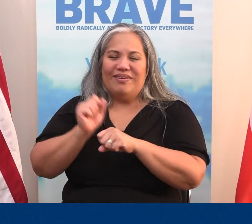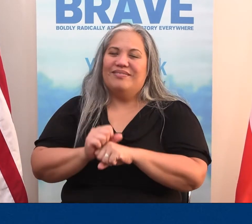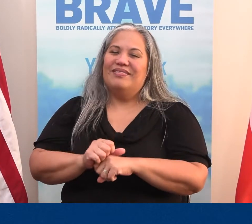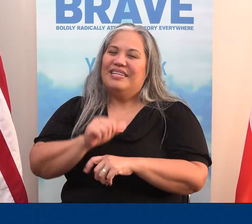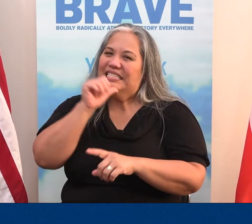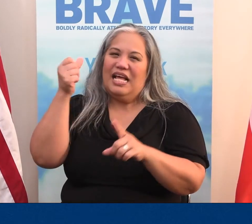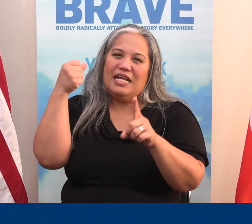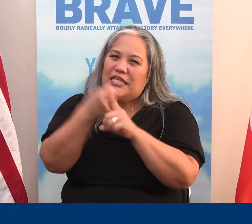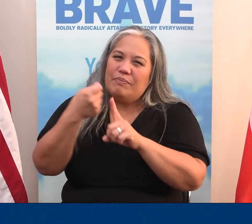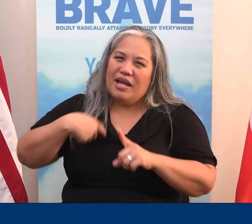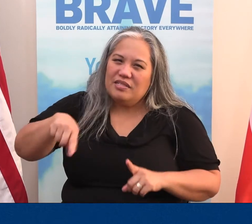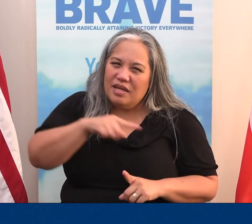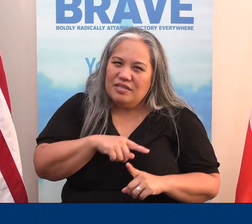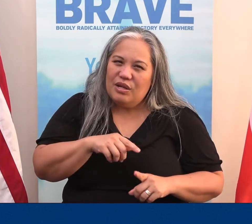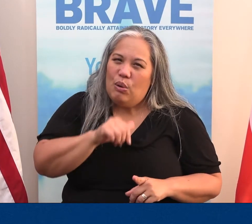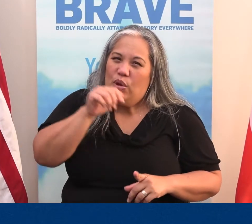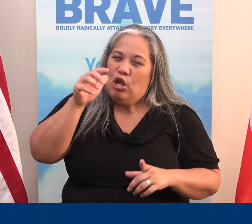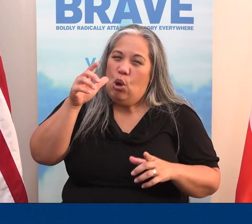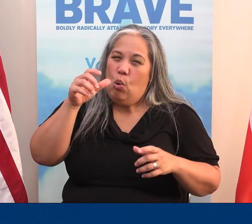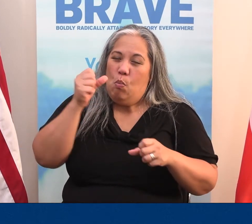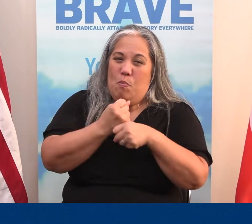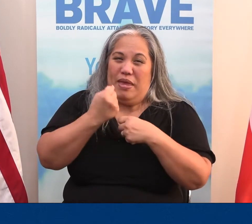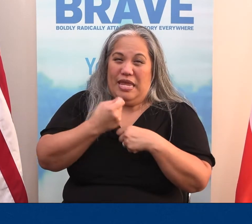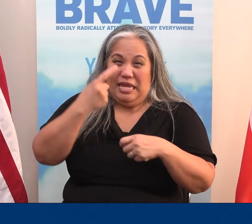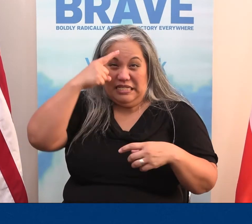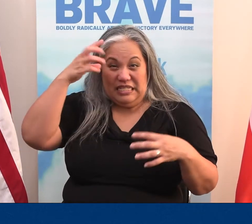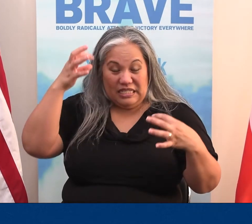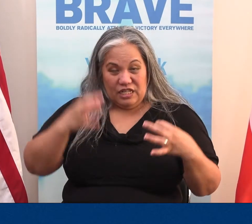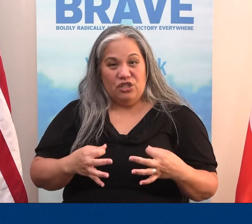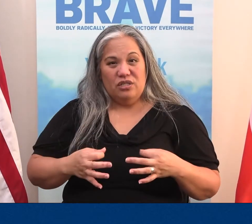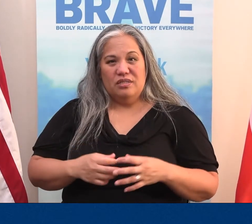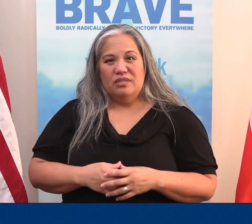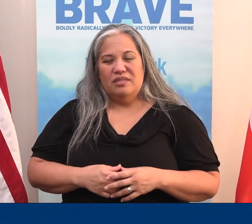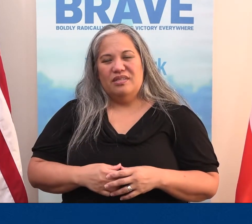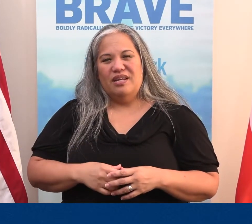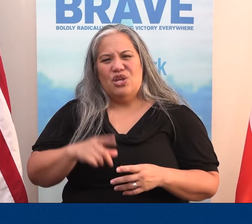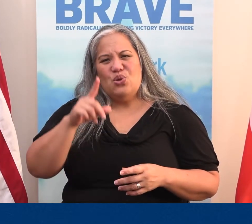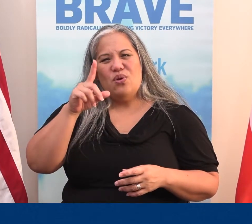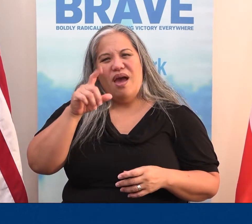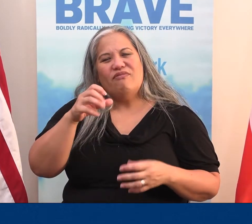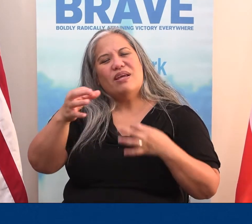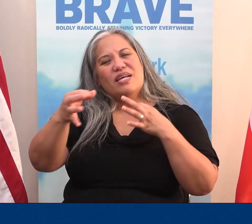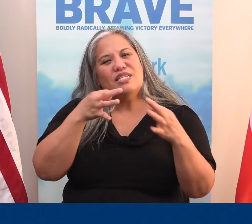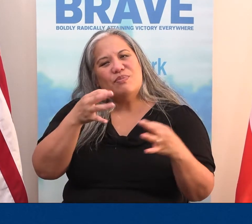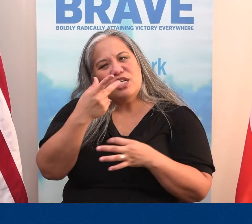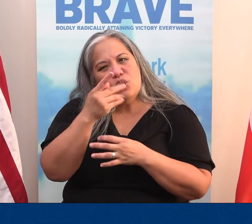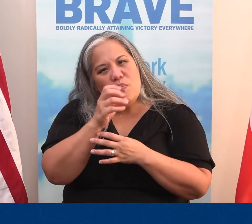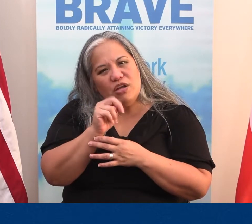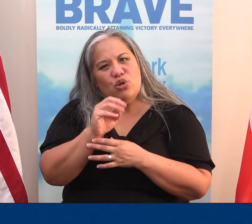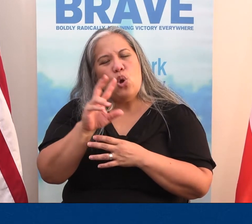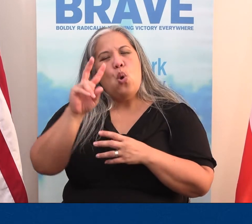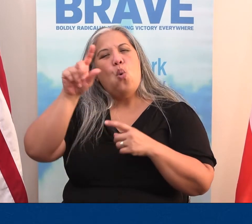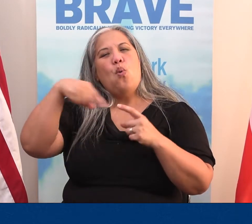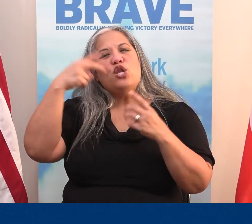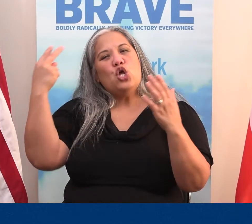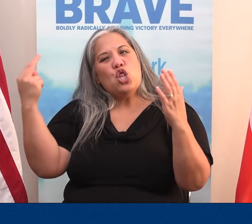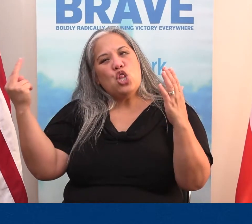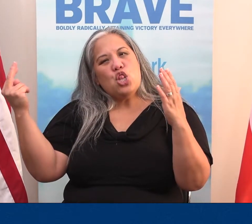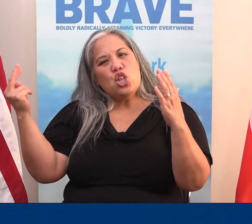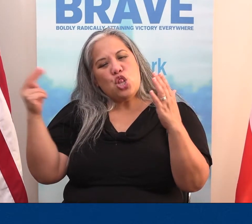to work. It doesn't impact us. We don't make any decisions. And you've got to explain the poncho. When you look in